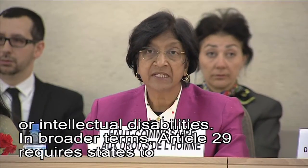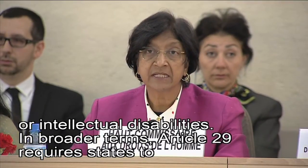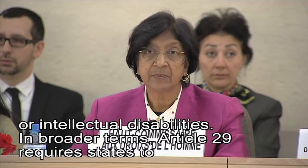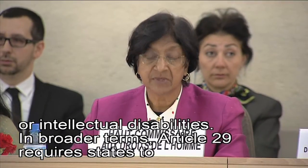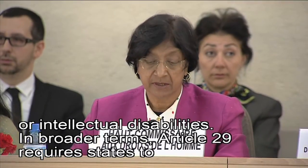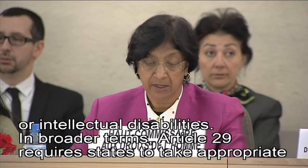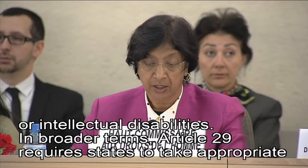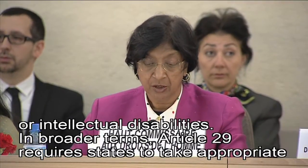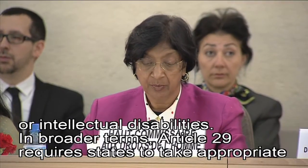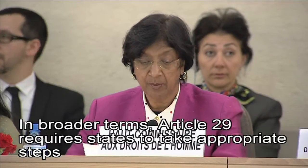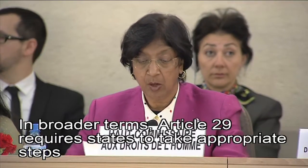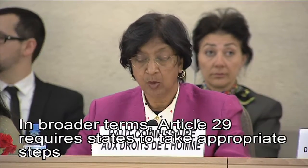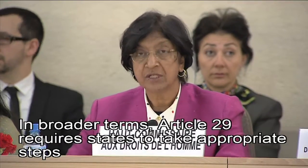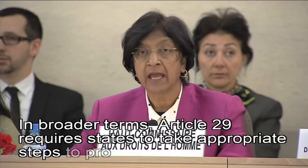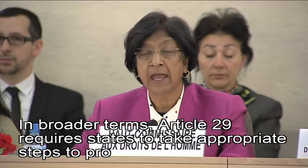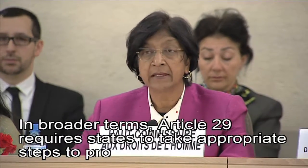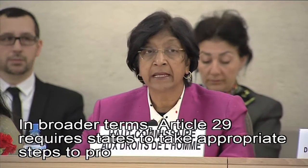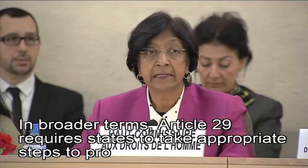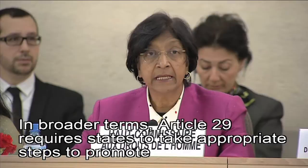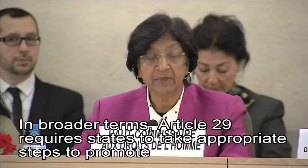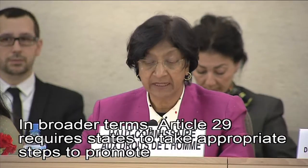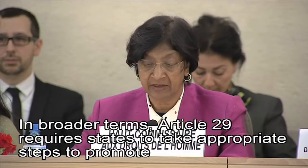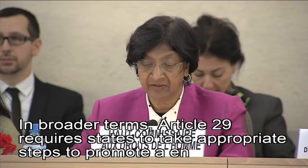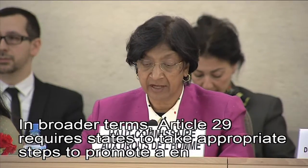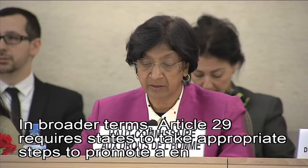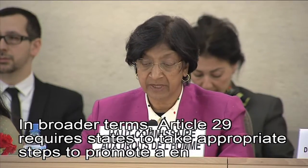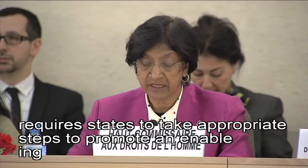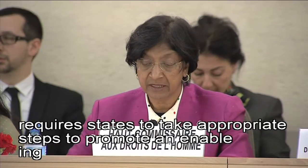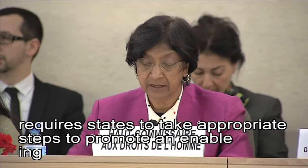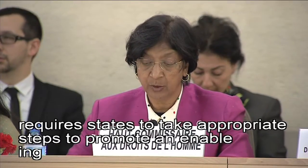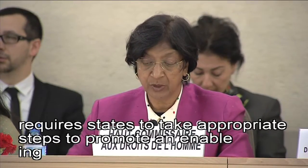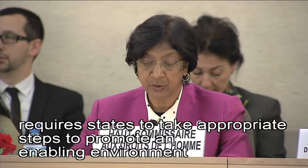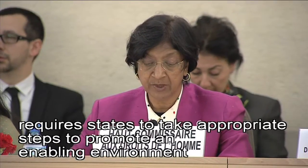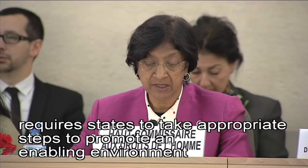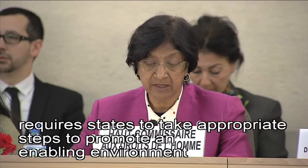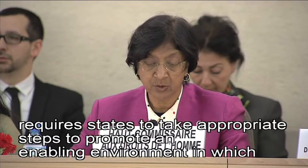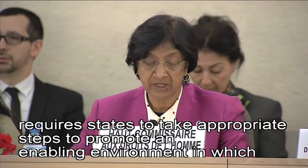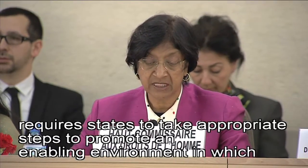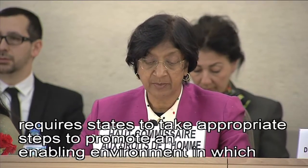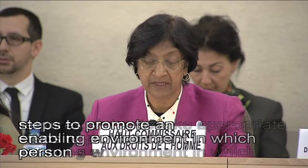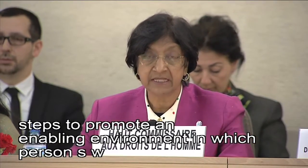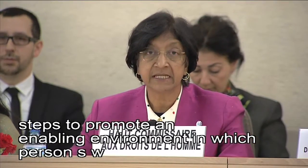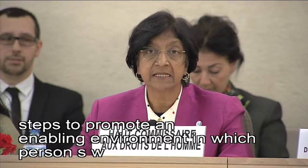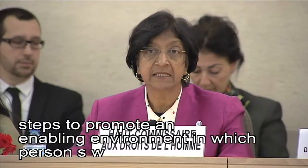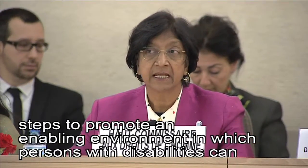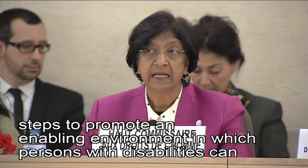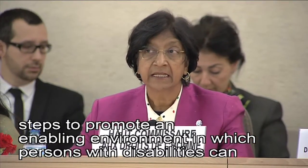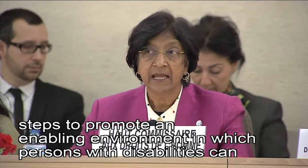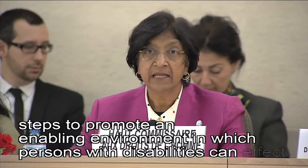steps to promote an enabling environment in which persons with disabilities can